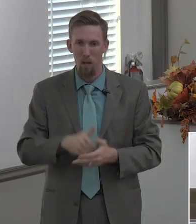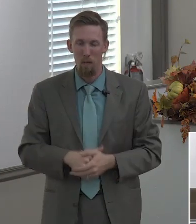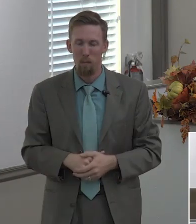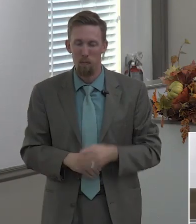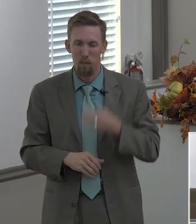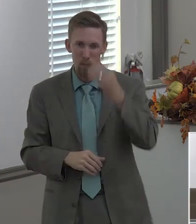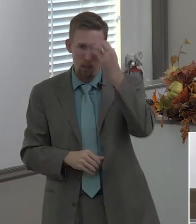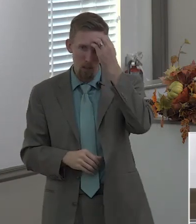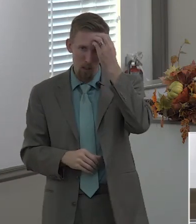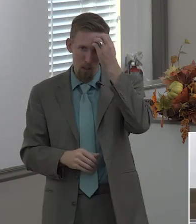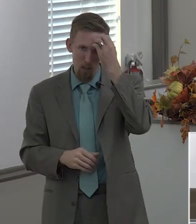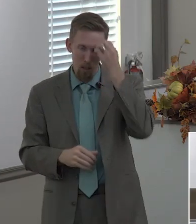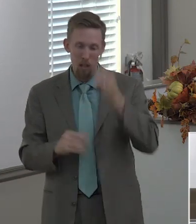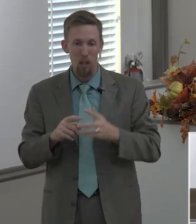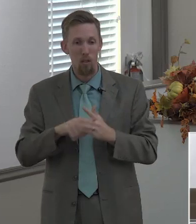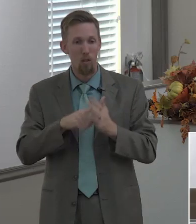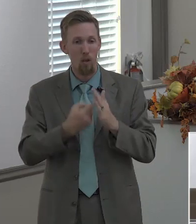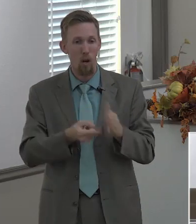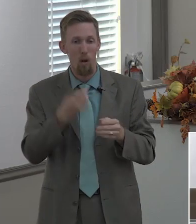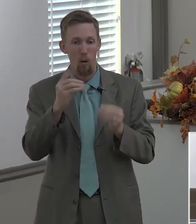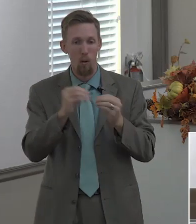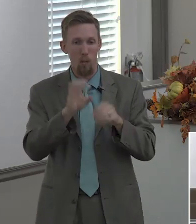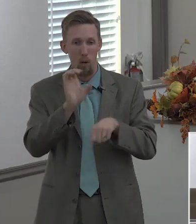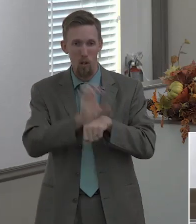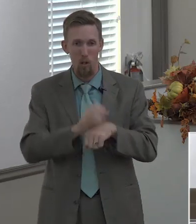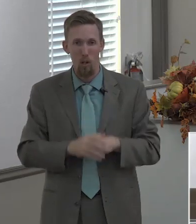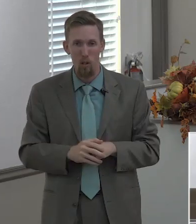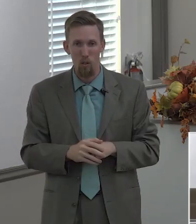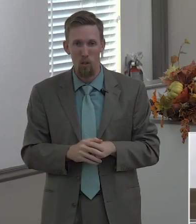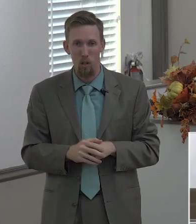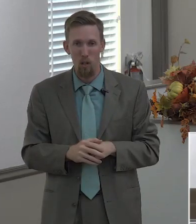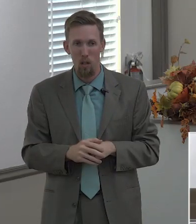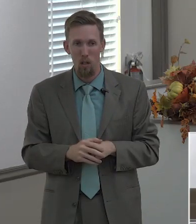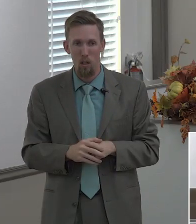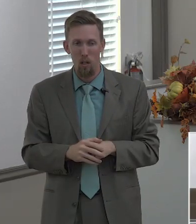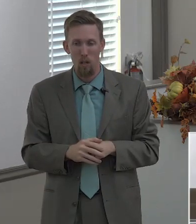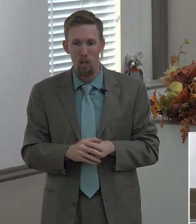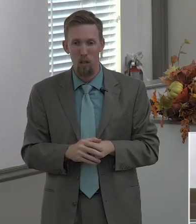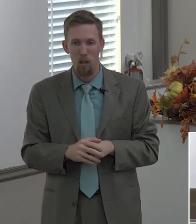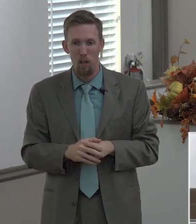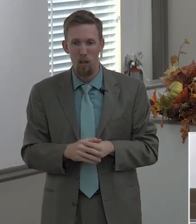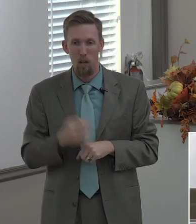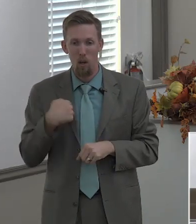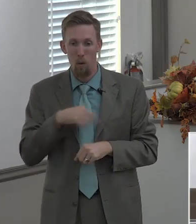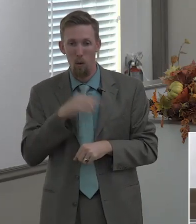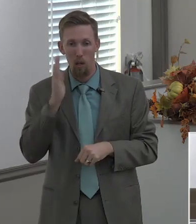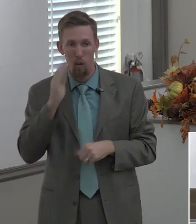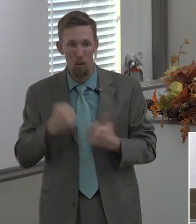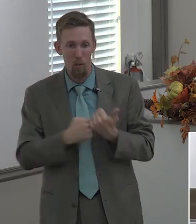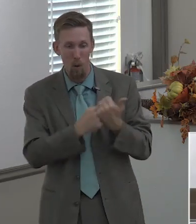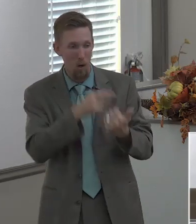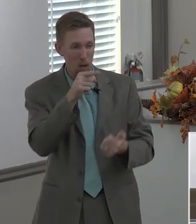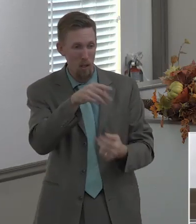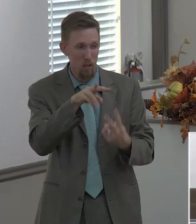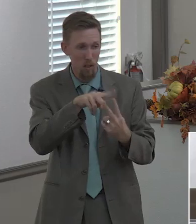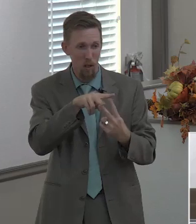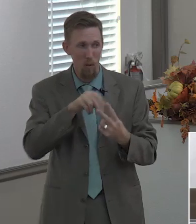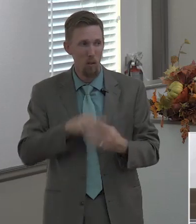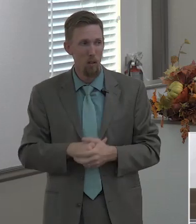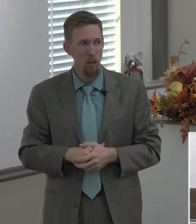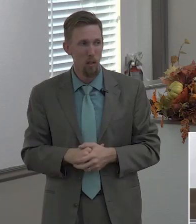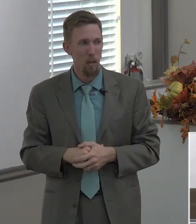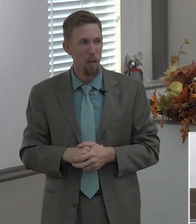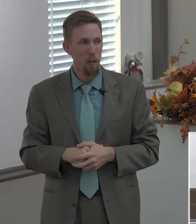and you know how as a church as a church we're gonna get behind this couple